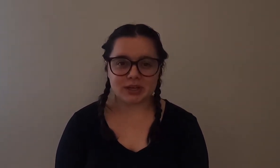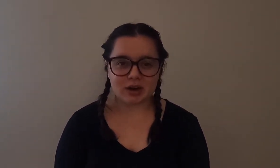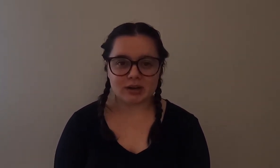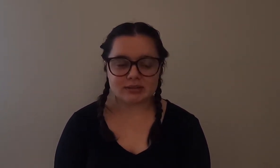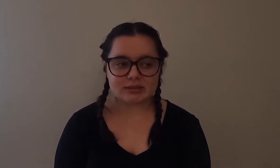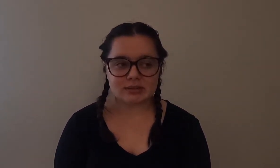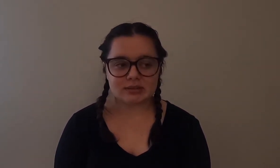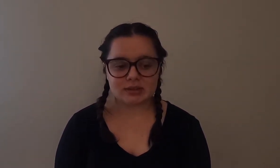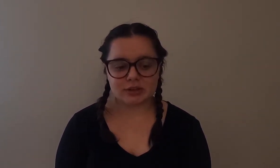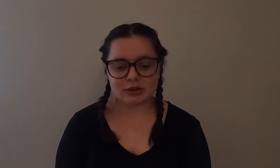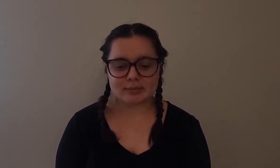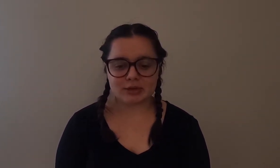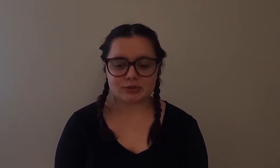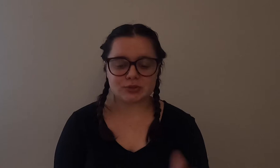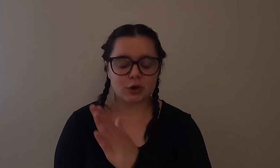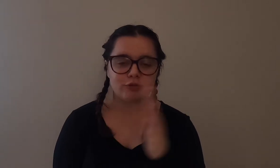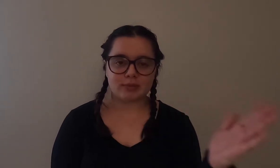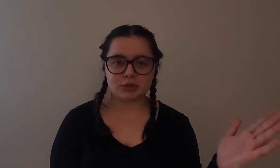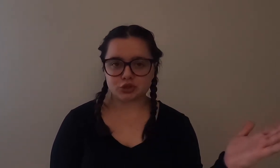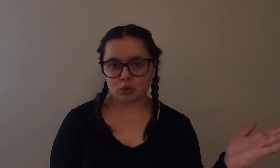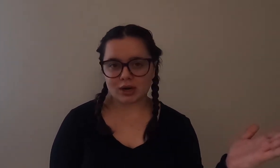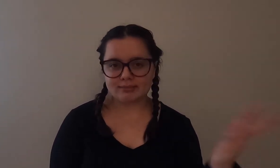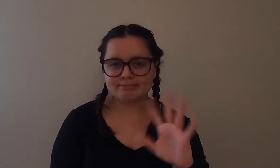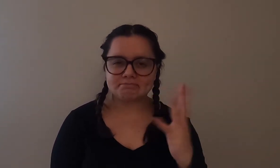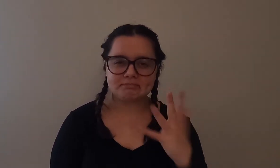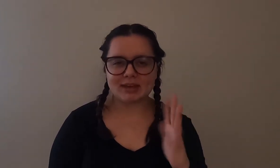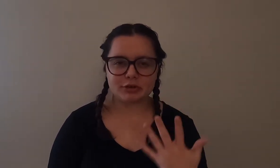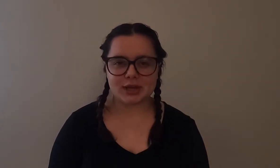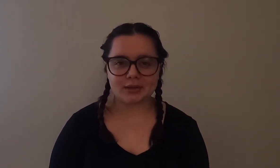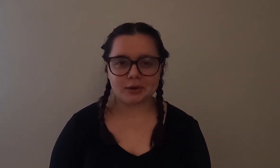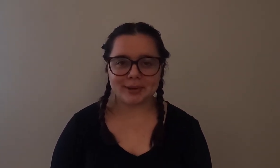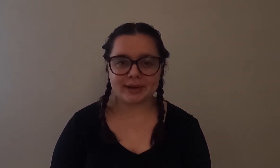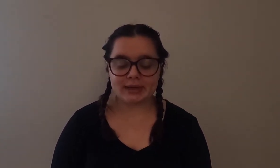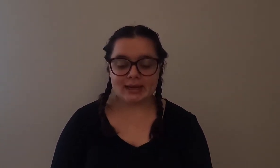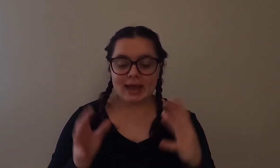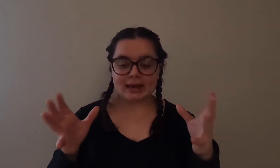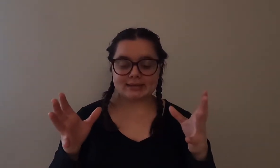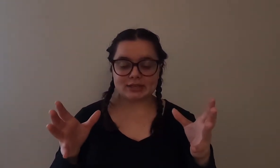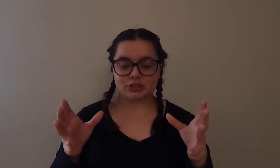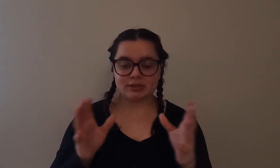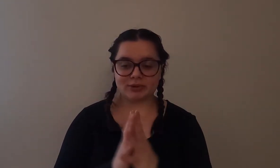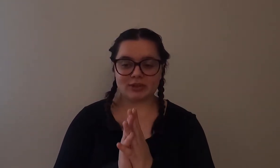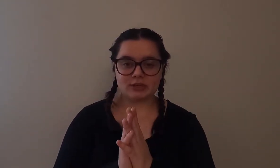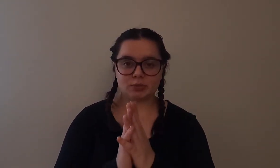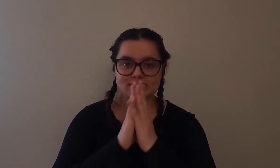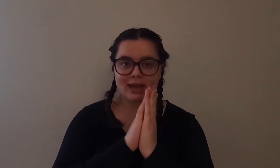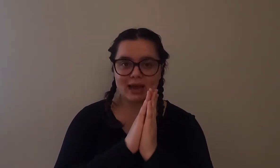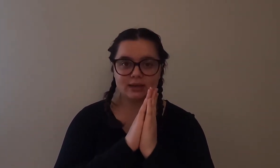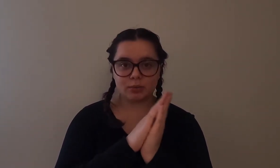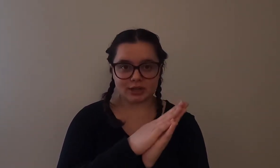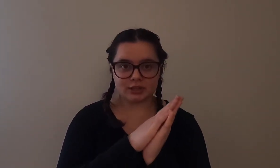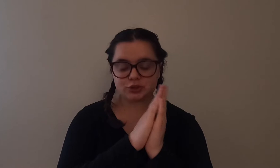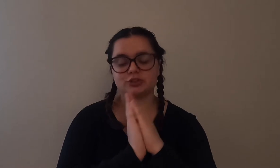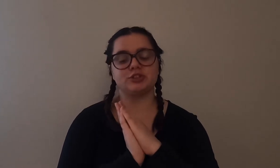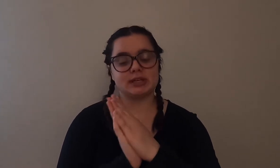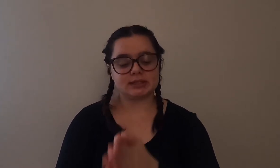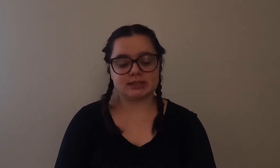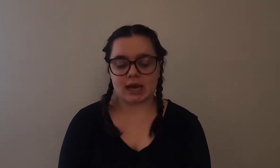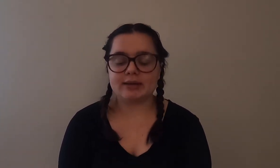yards 30 meters or so from the shore give or take a little bit and essentially what they did was they had one of the instructors dive